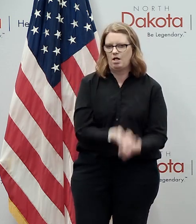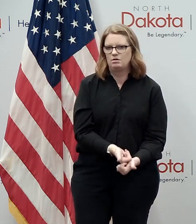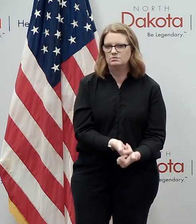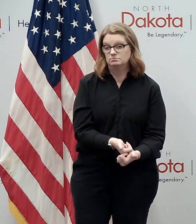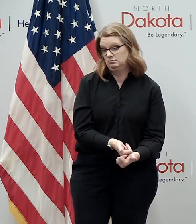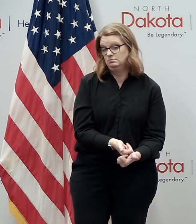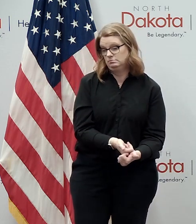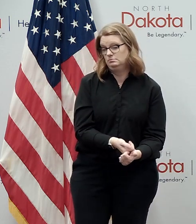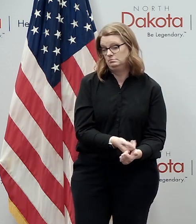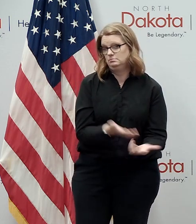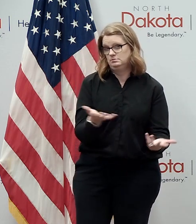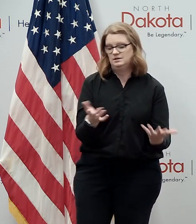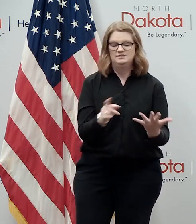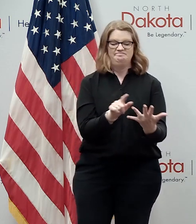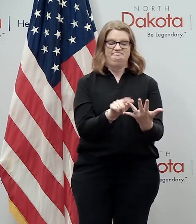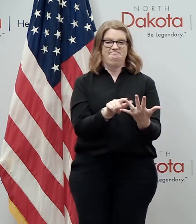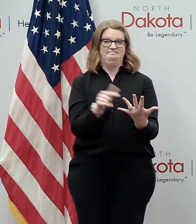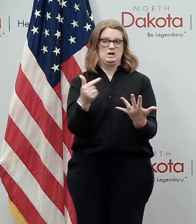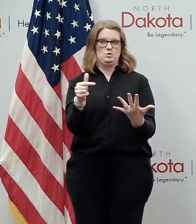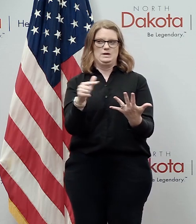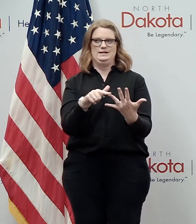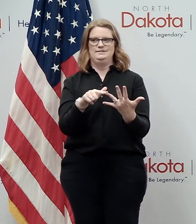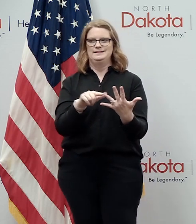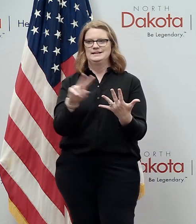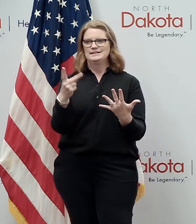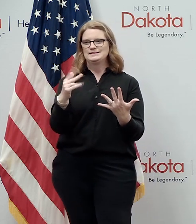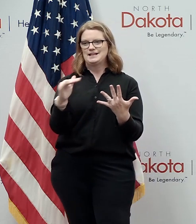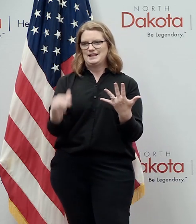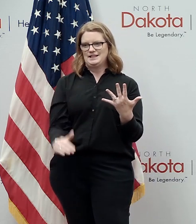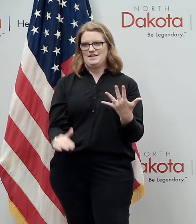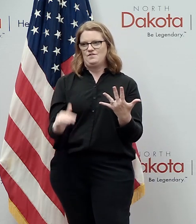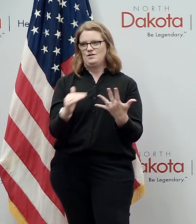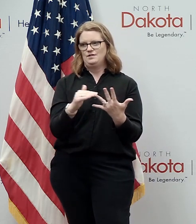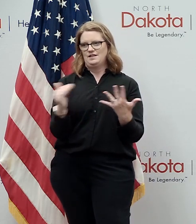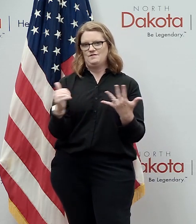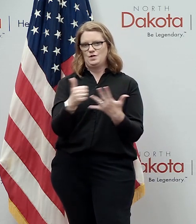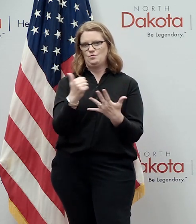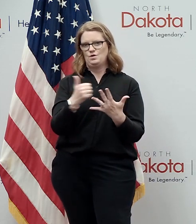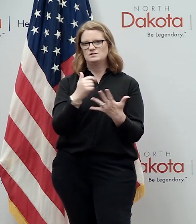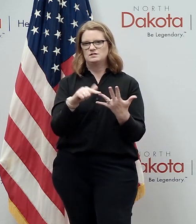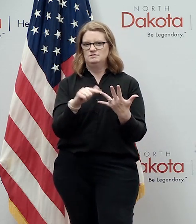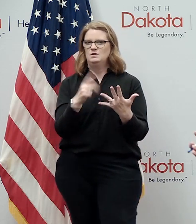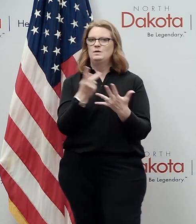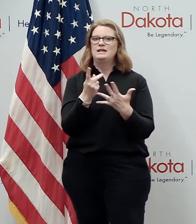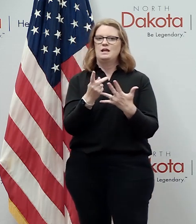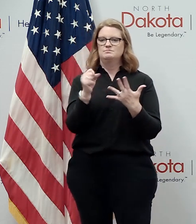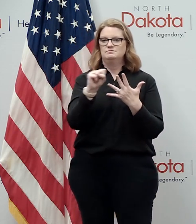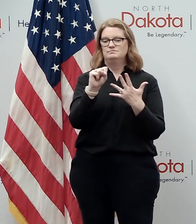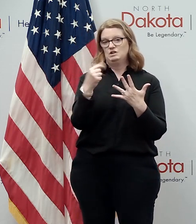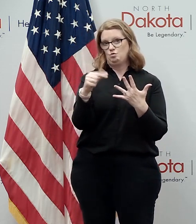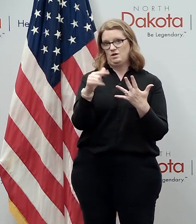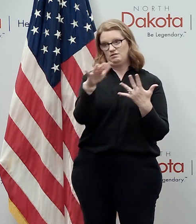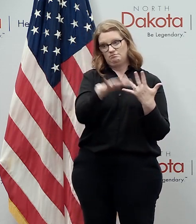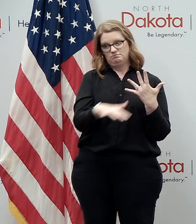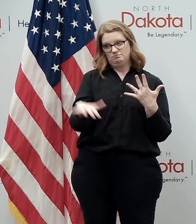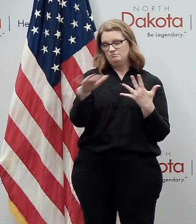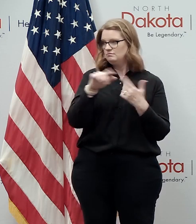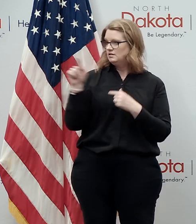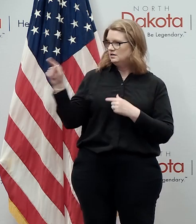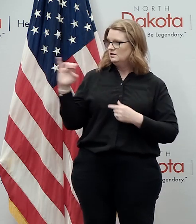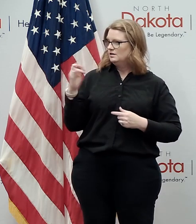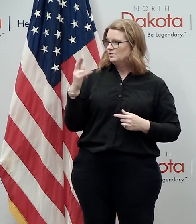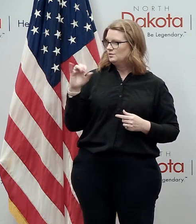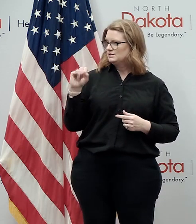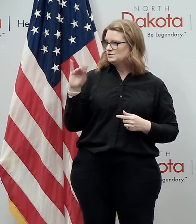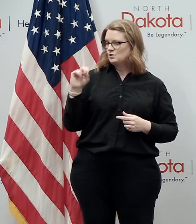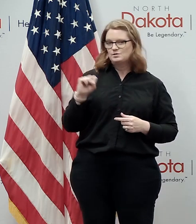anyway we are in green which means second level risk to get to blue we've kept that at a statewide level chris jones and the vulnerable you know the